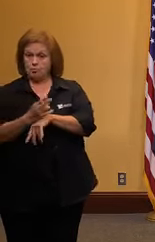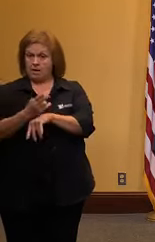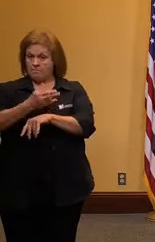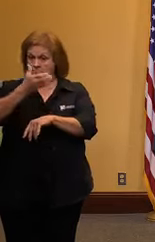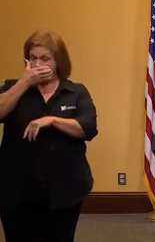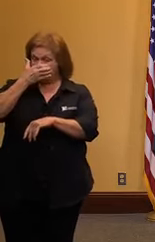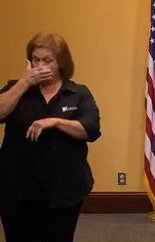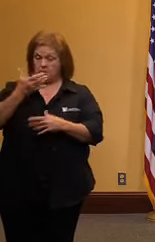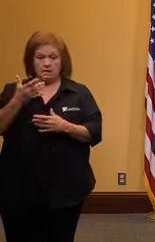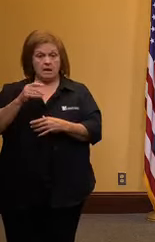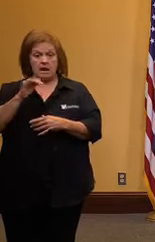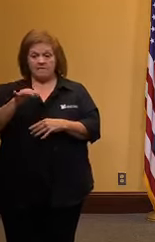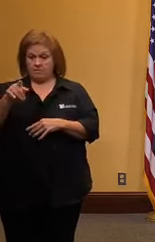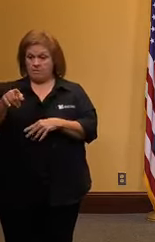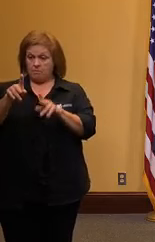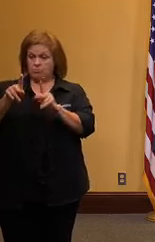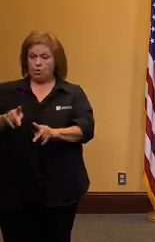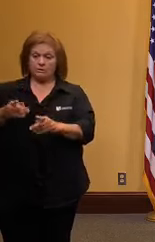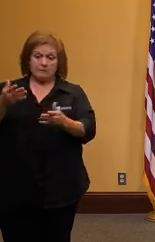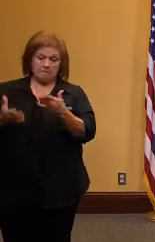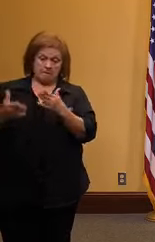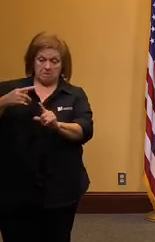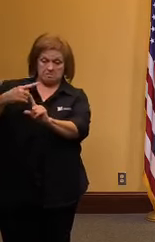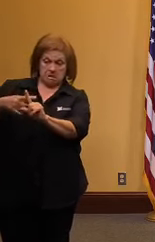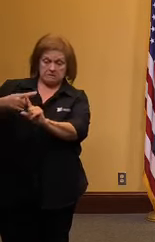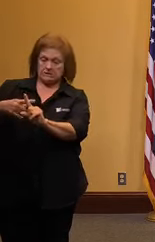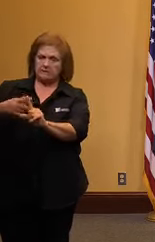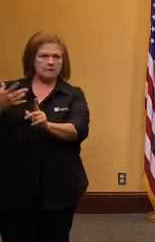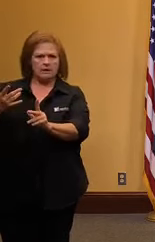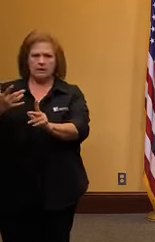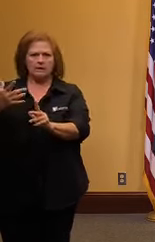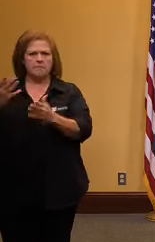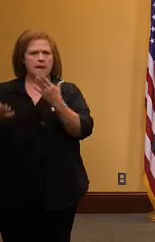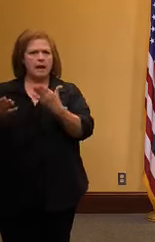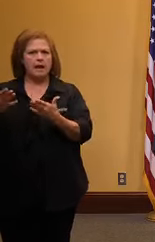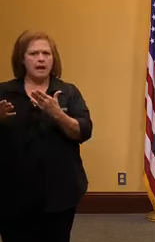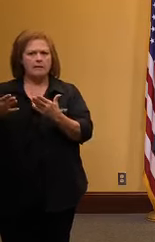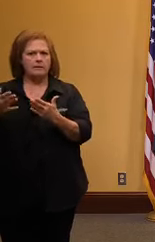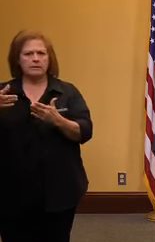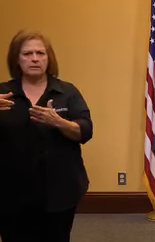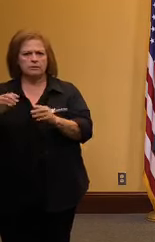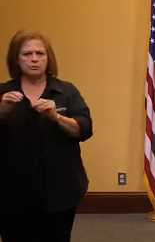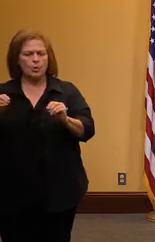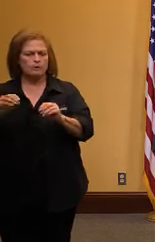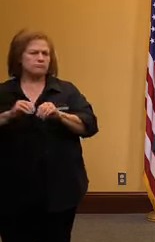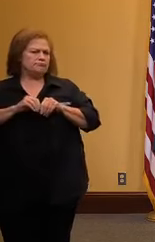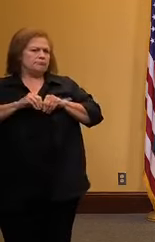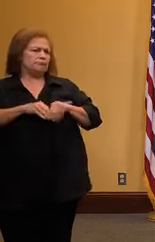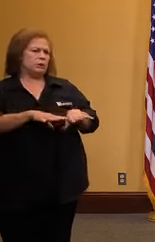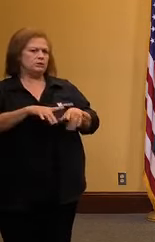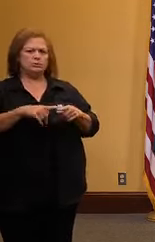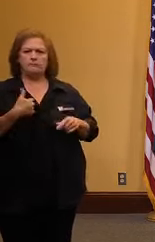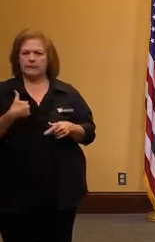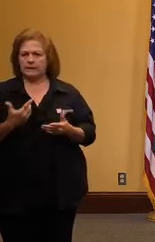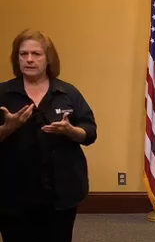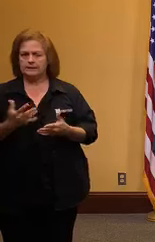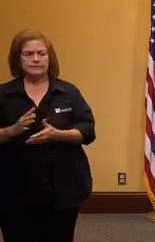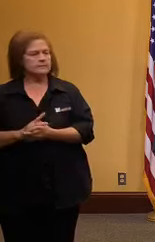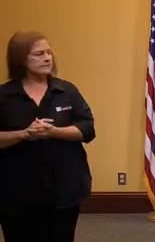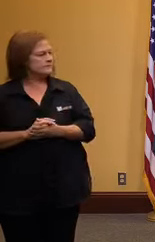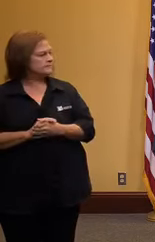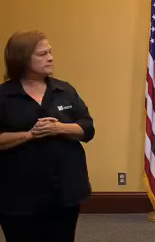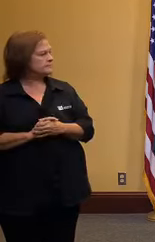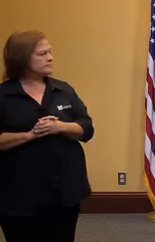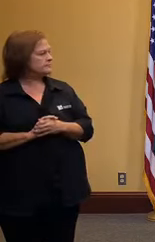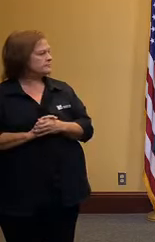tests positive there is a much lower likelihood that that will be a significant interaction next slide